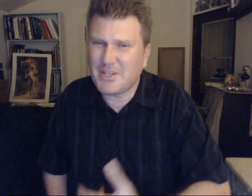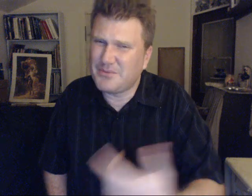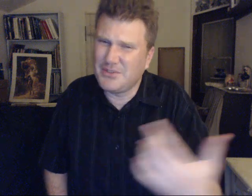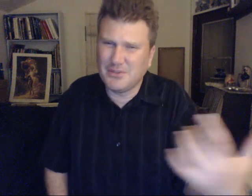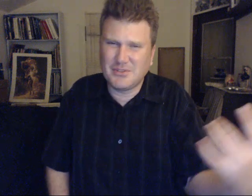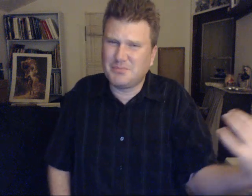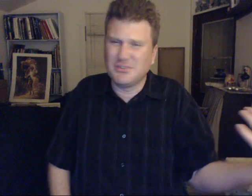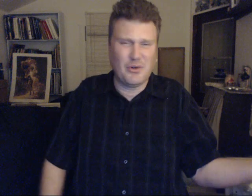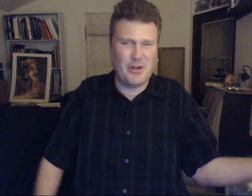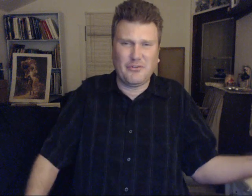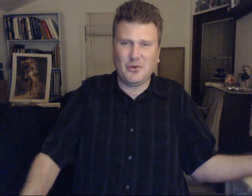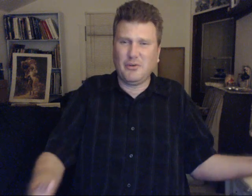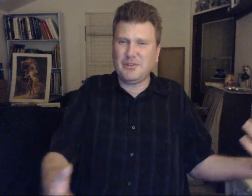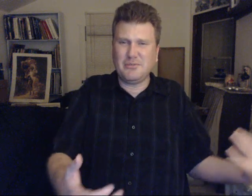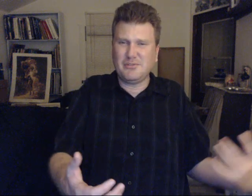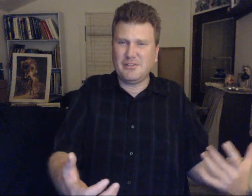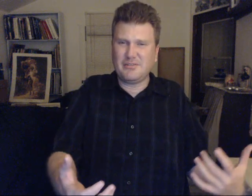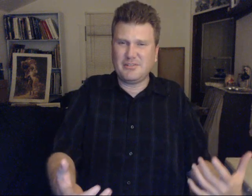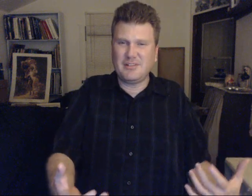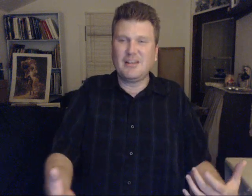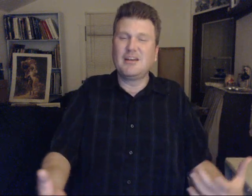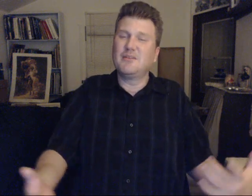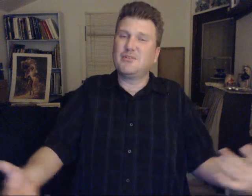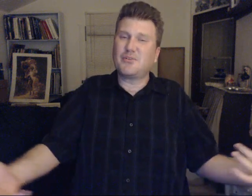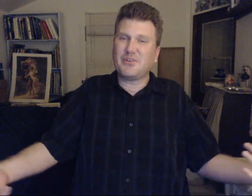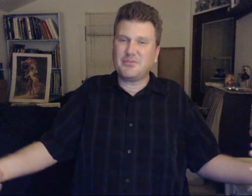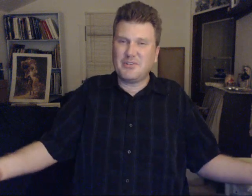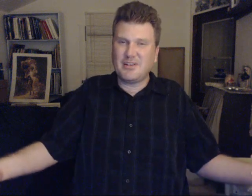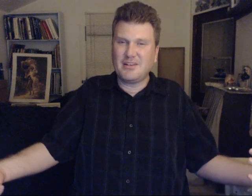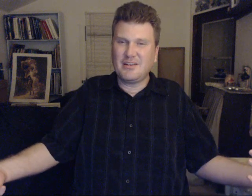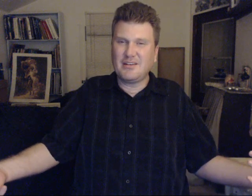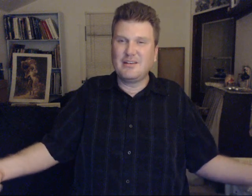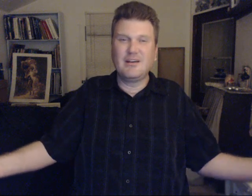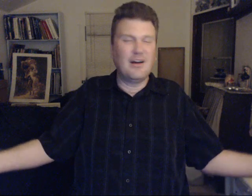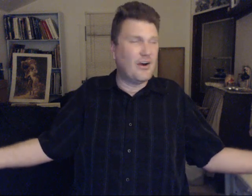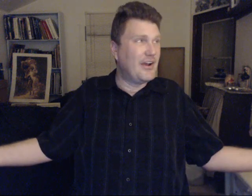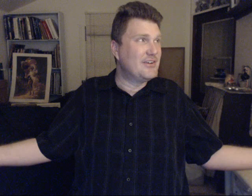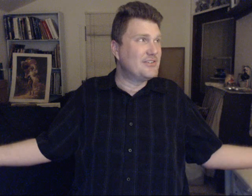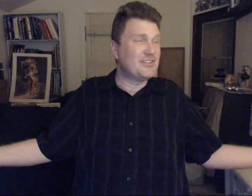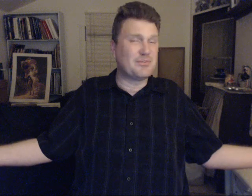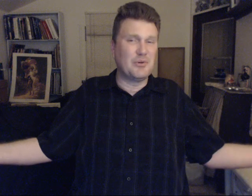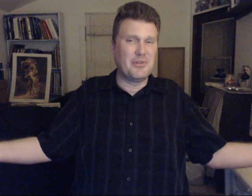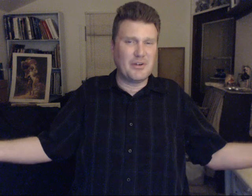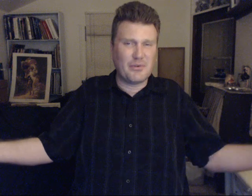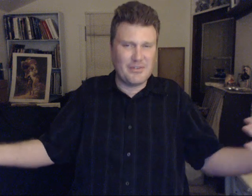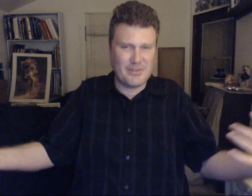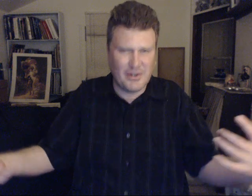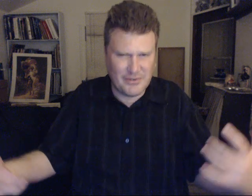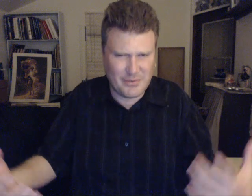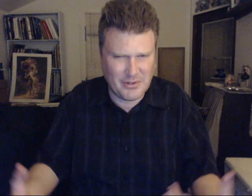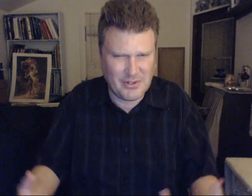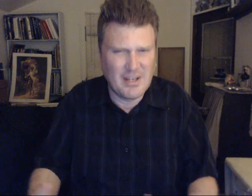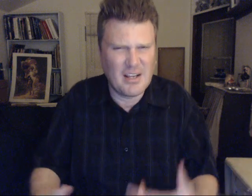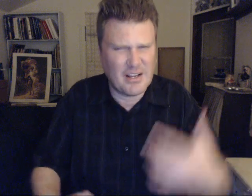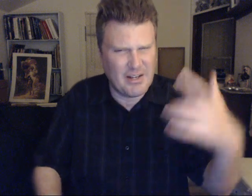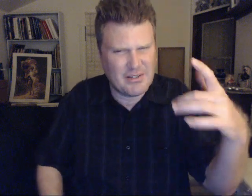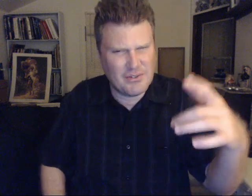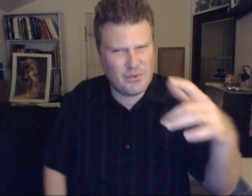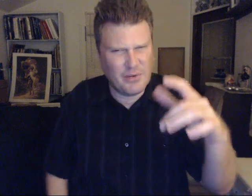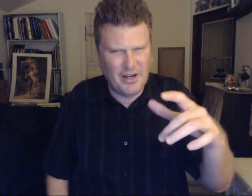up to you. To believe. you want to believe. But trust me. Our energies. be increasing. On this world. Connecting to us.